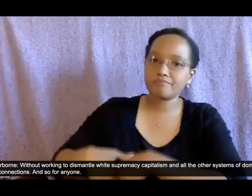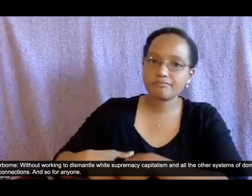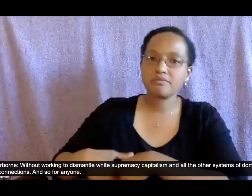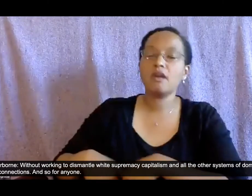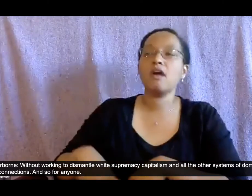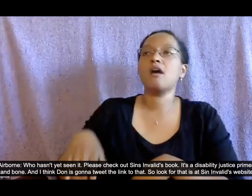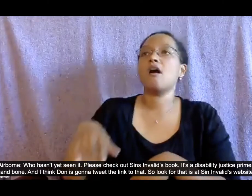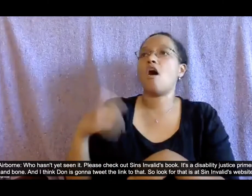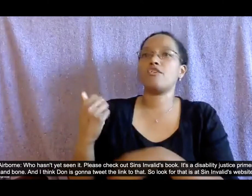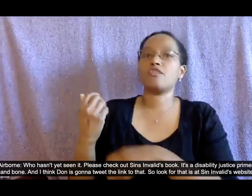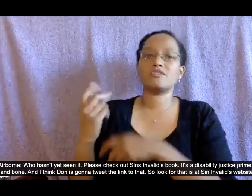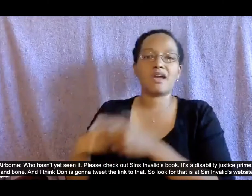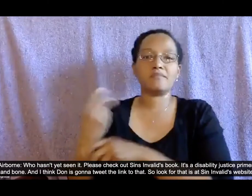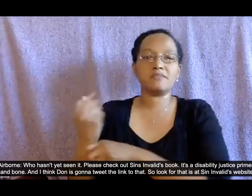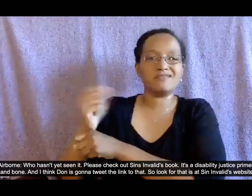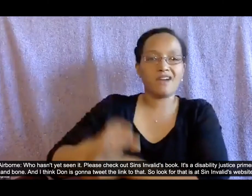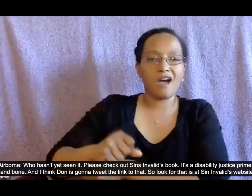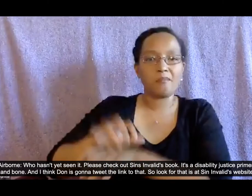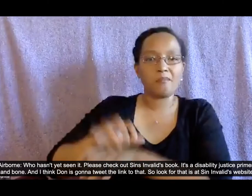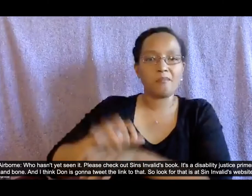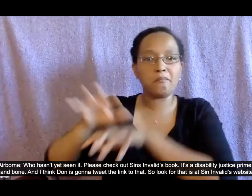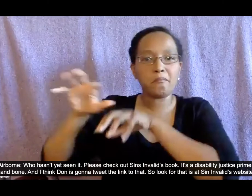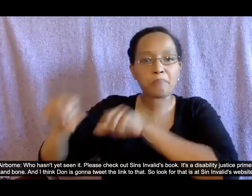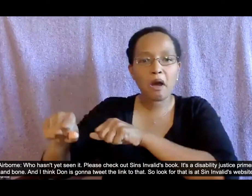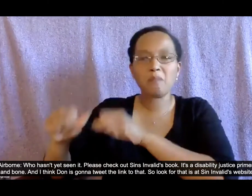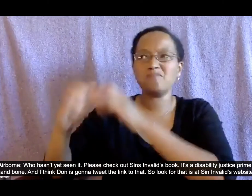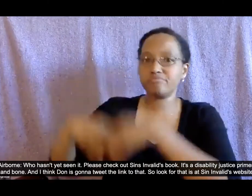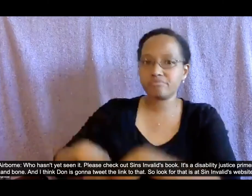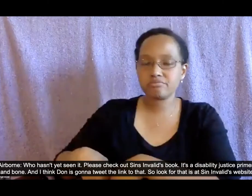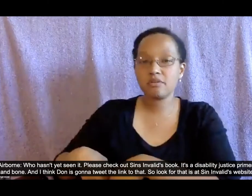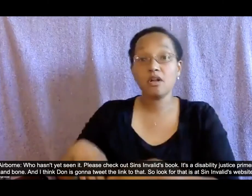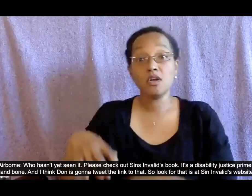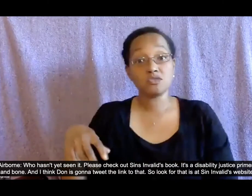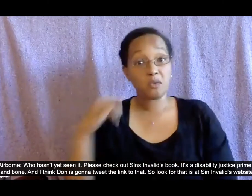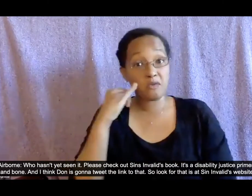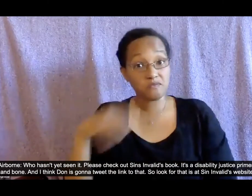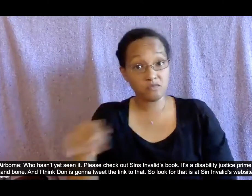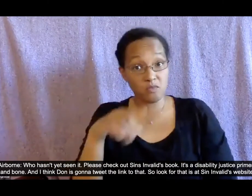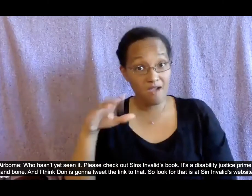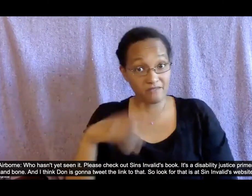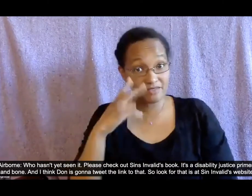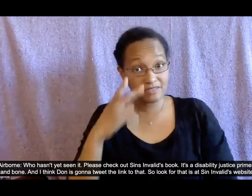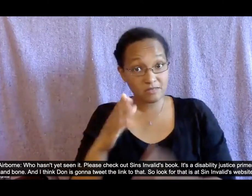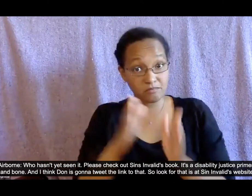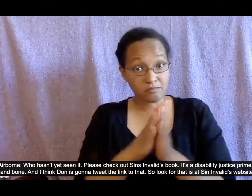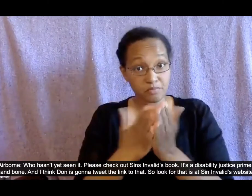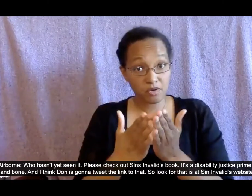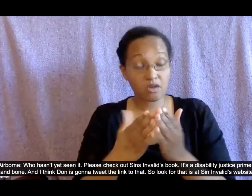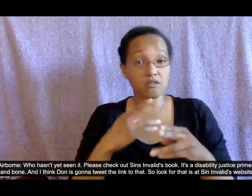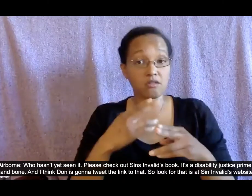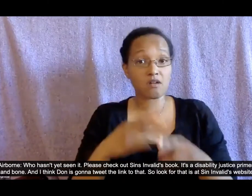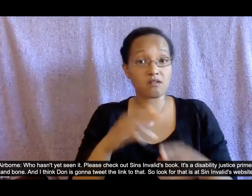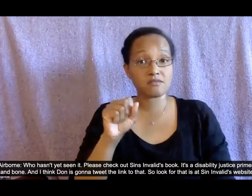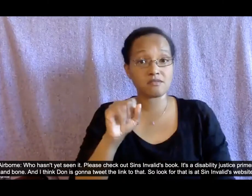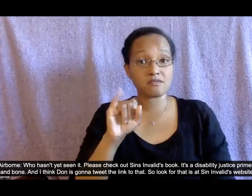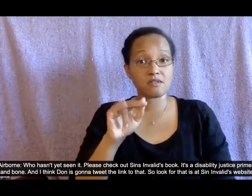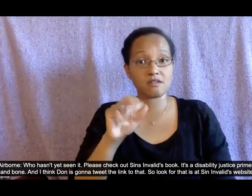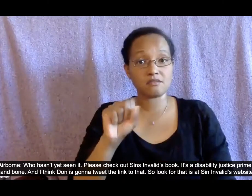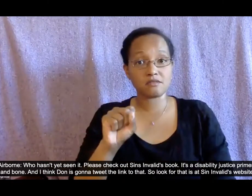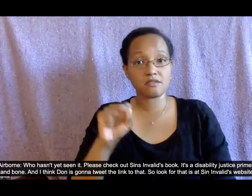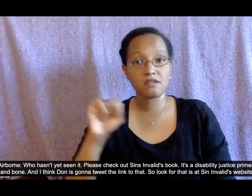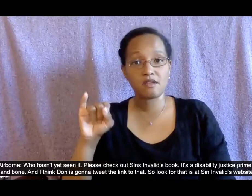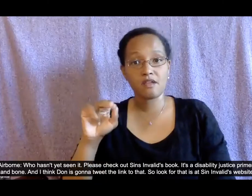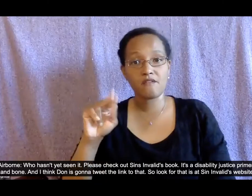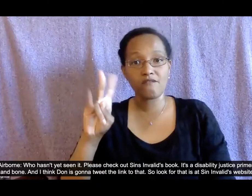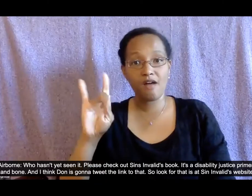anyone who hasn't yet seen it please check out sins invalids book it's a disability justice primer it's called skin